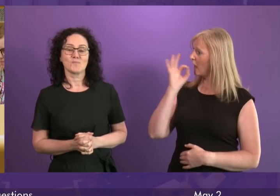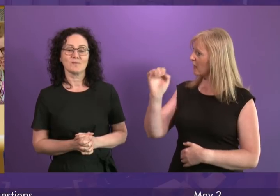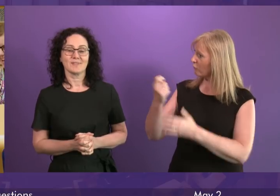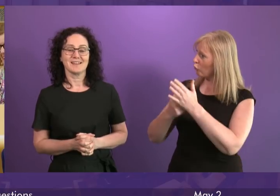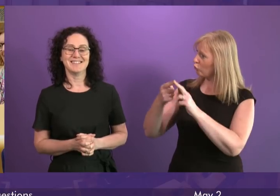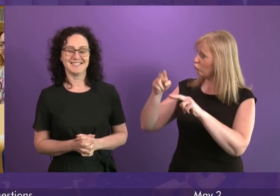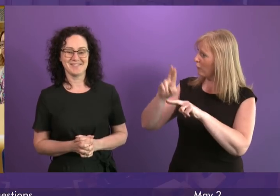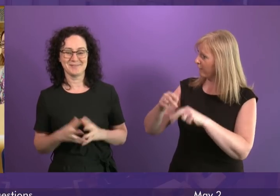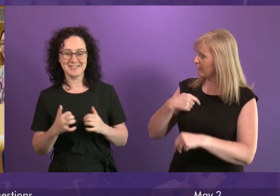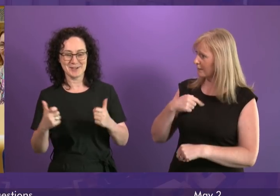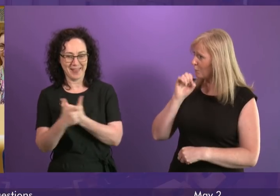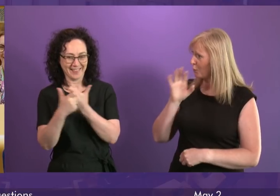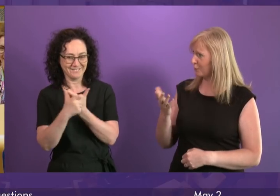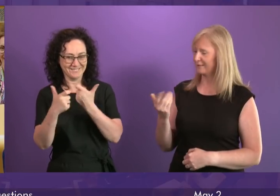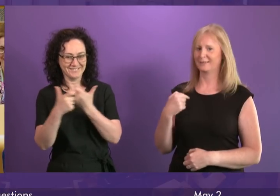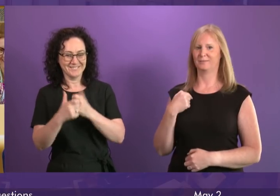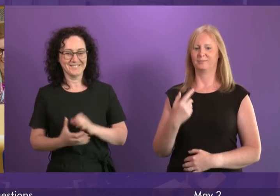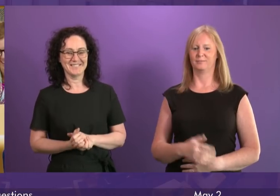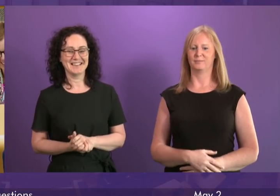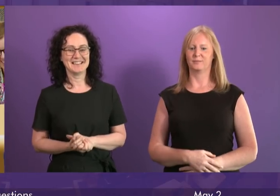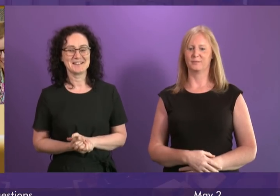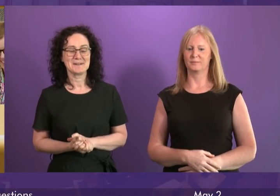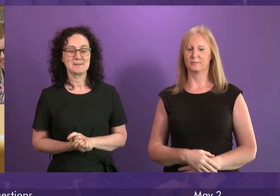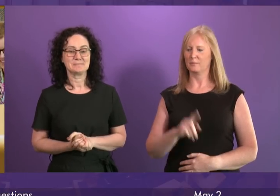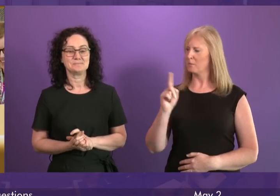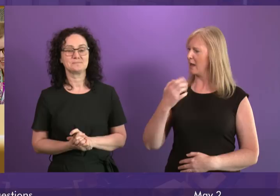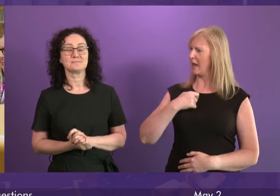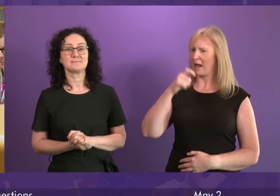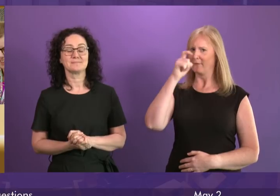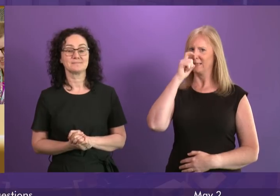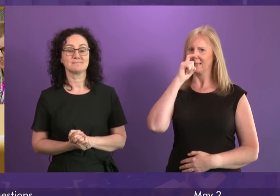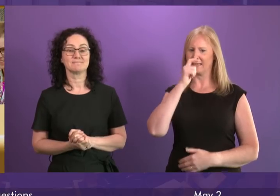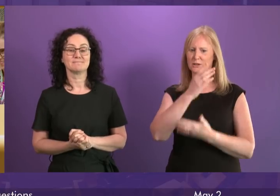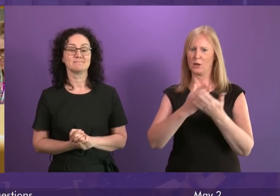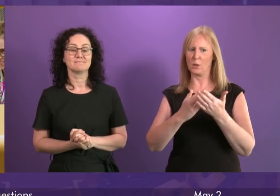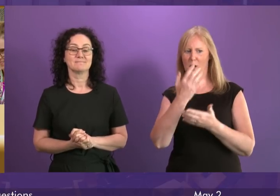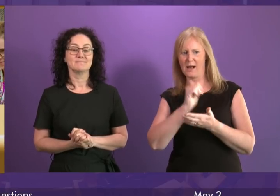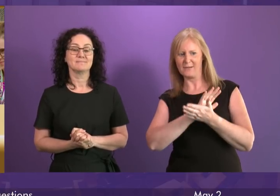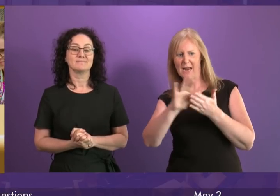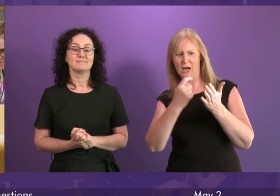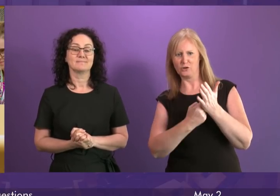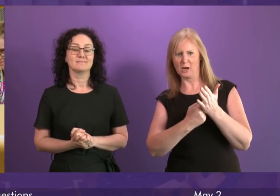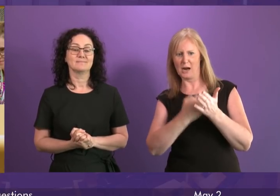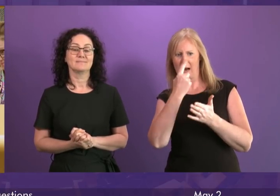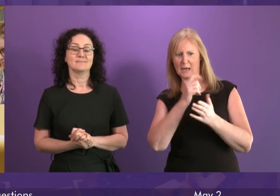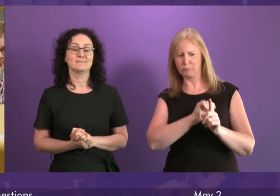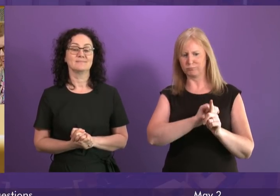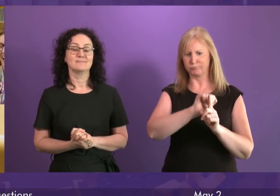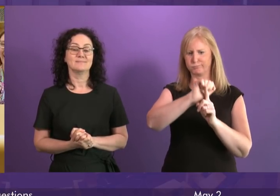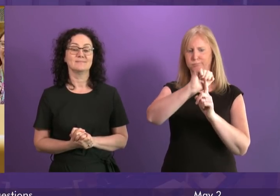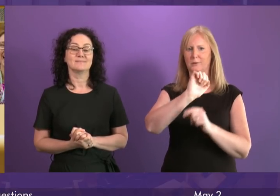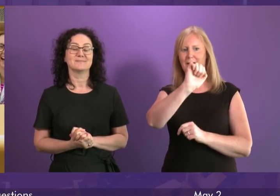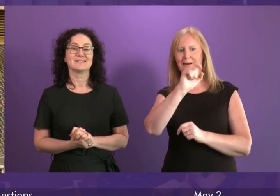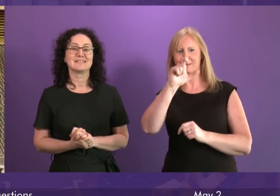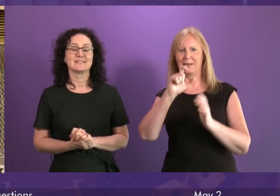but I do have a sister-in-law who does HR and can help polish up that CV she's apparently got sitting with the